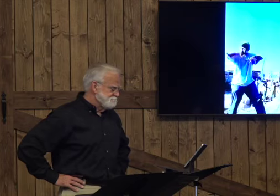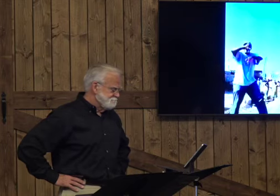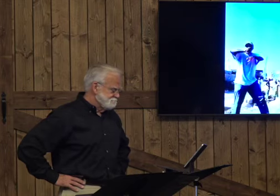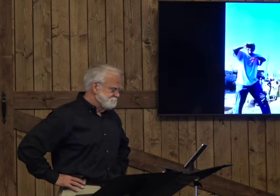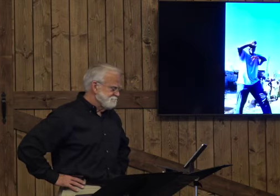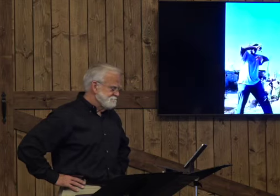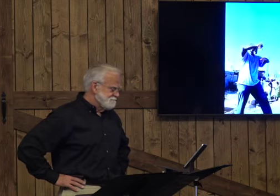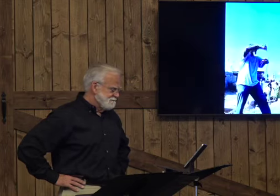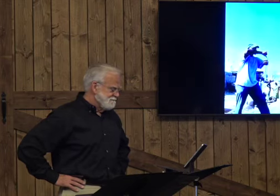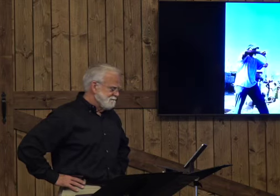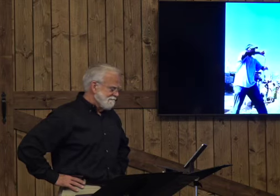foundations.